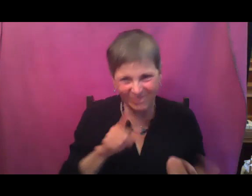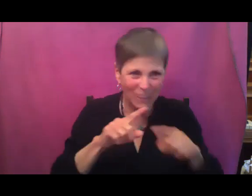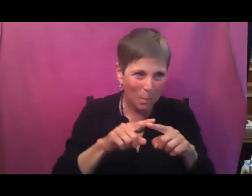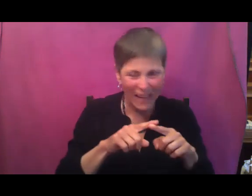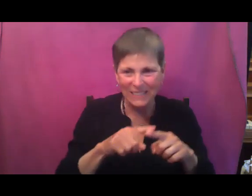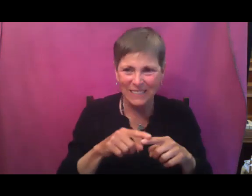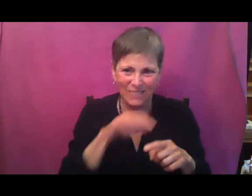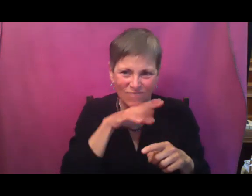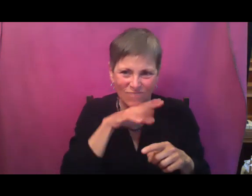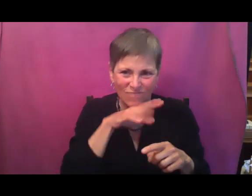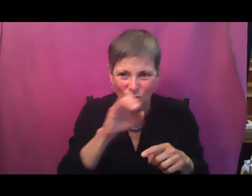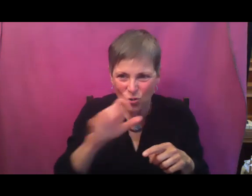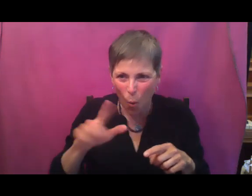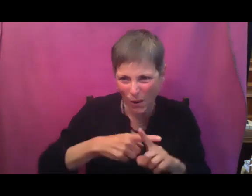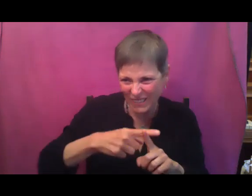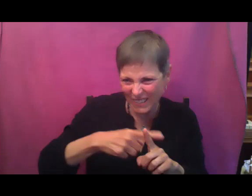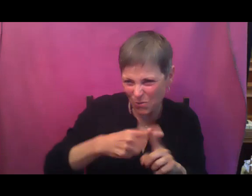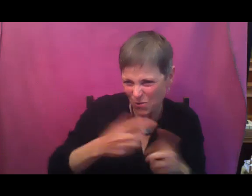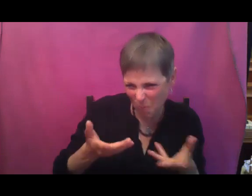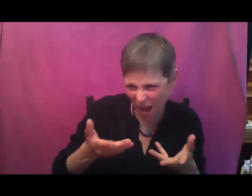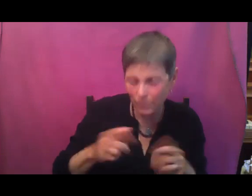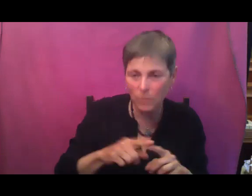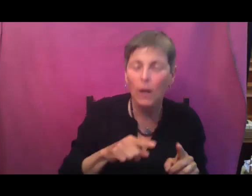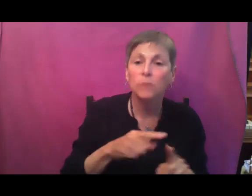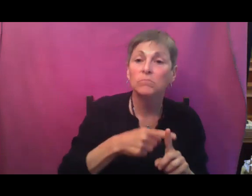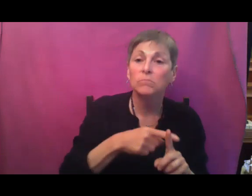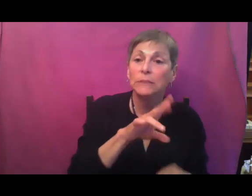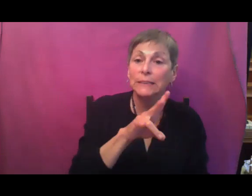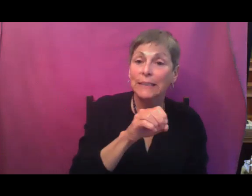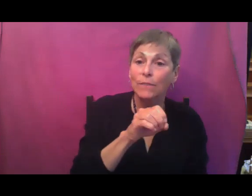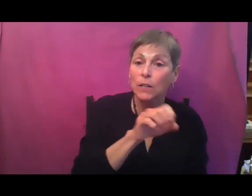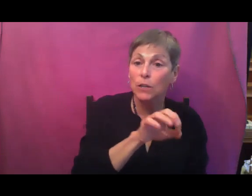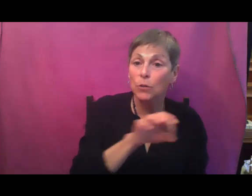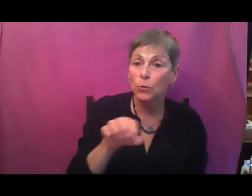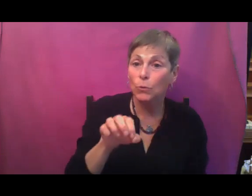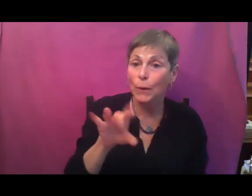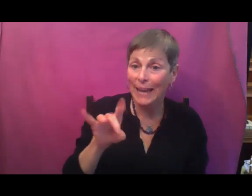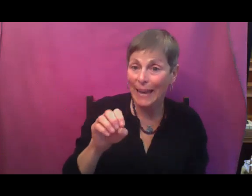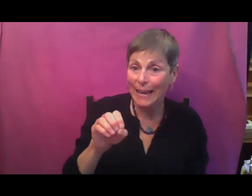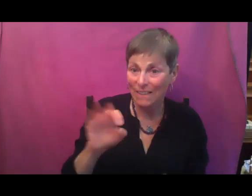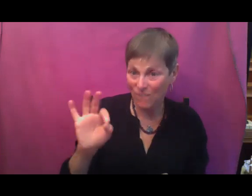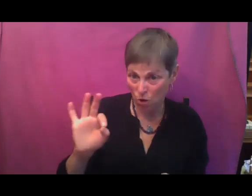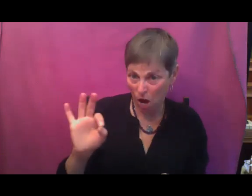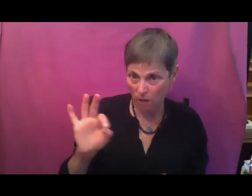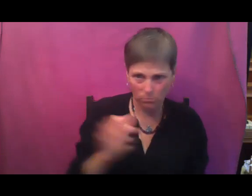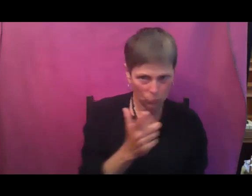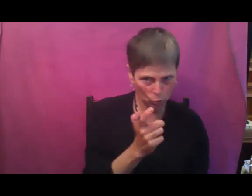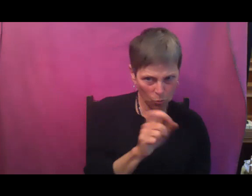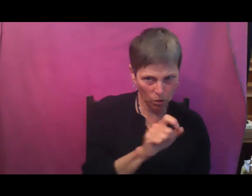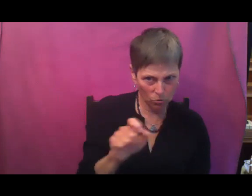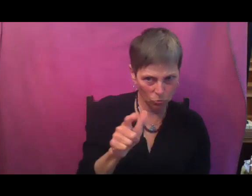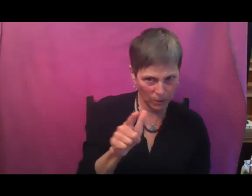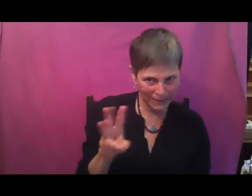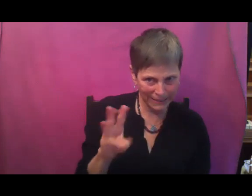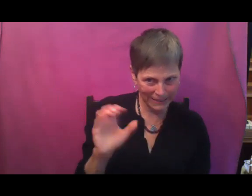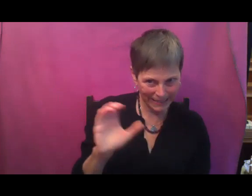soil, but from 70 to 80 degrees Fahrenheit, that's 21 to 26 degrees Celsius, they'll take three to 10